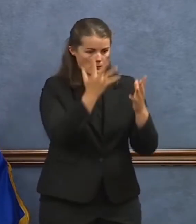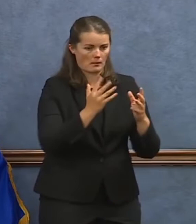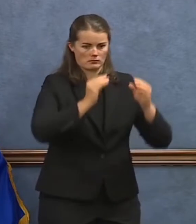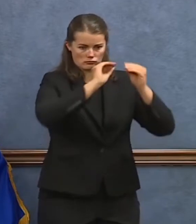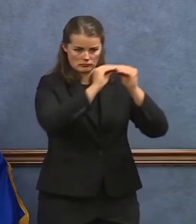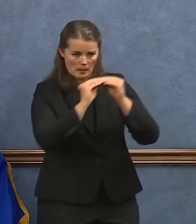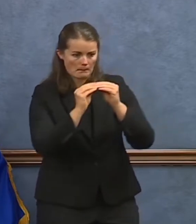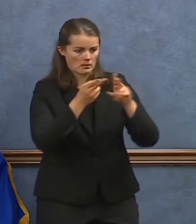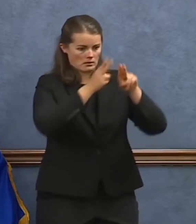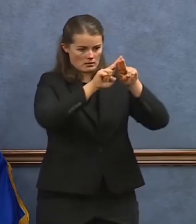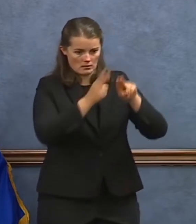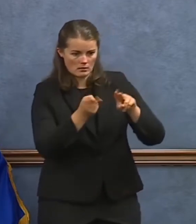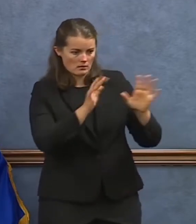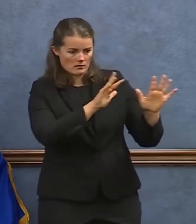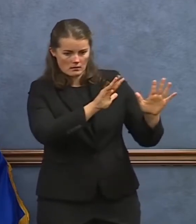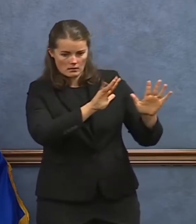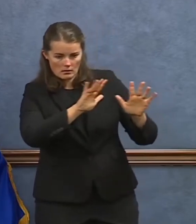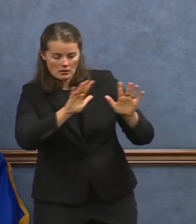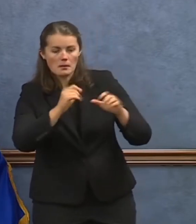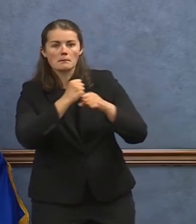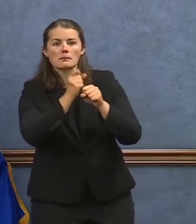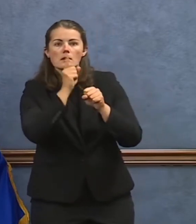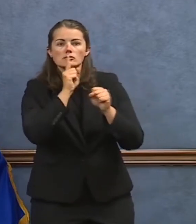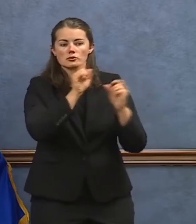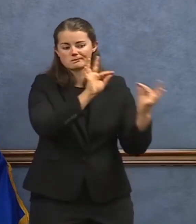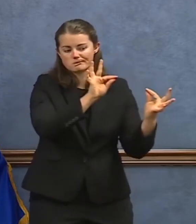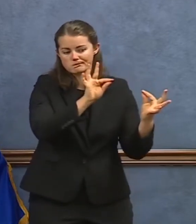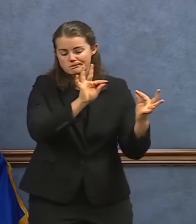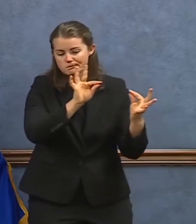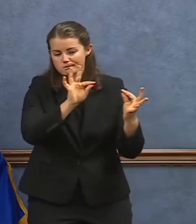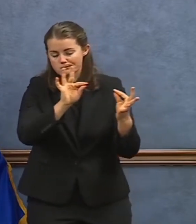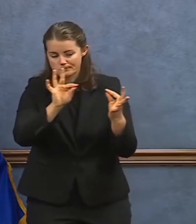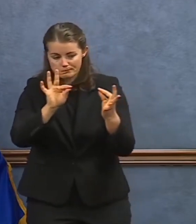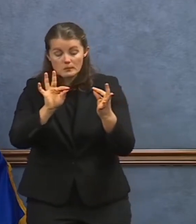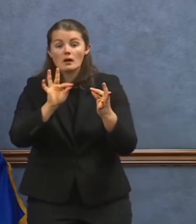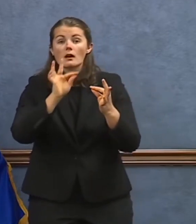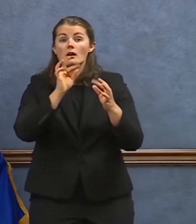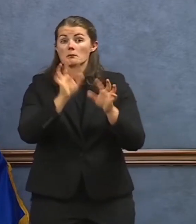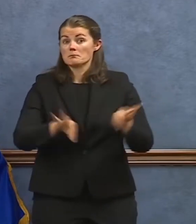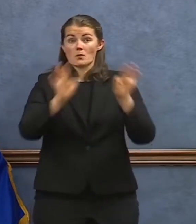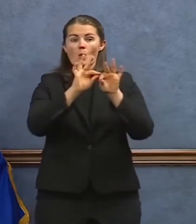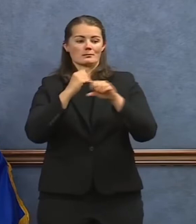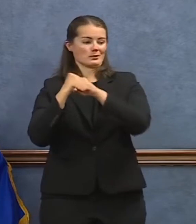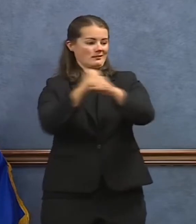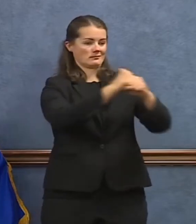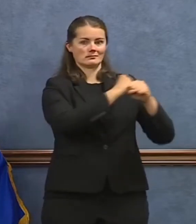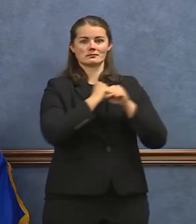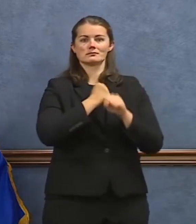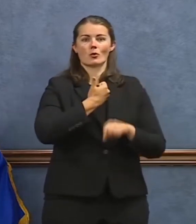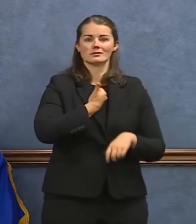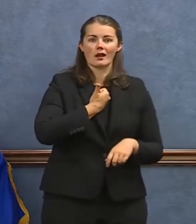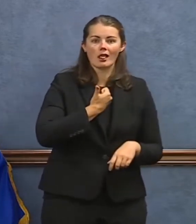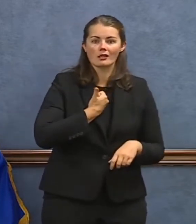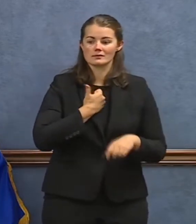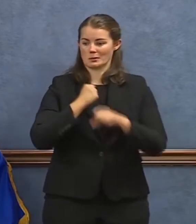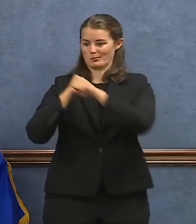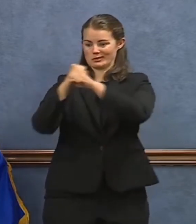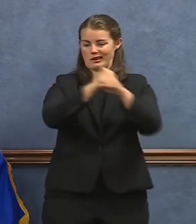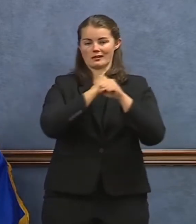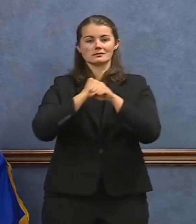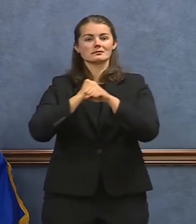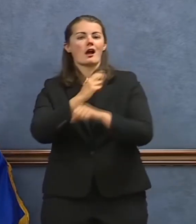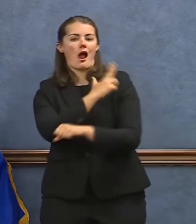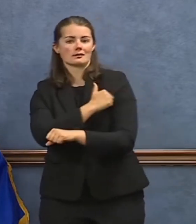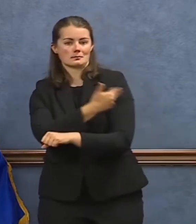reopening to make sure we're doing all we can to protect ourselves and the capacity of our health care system to